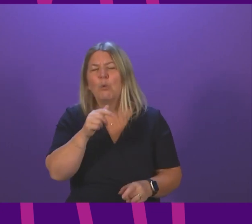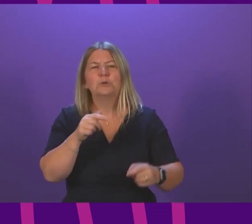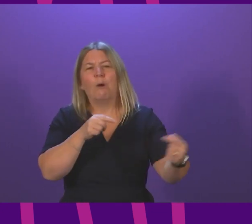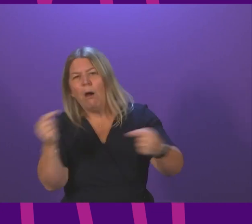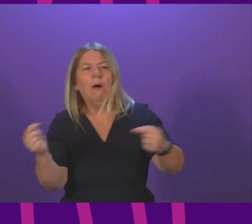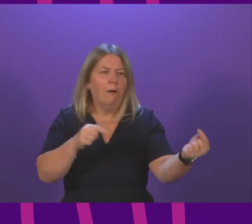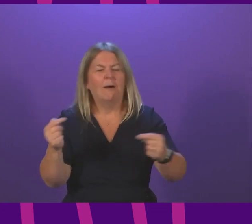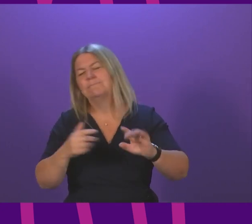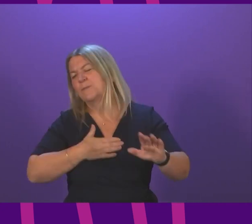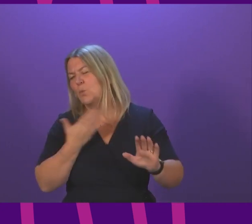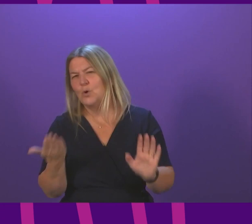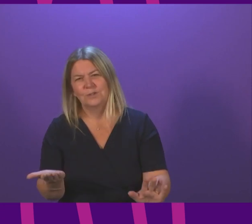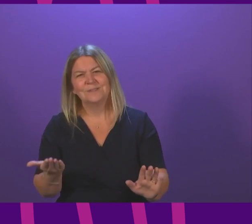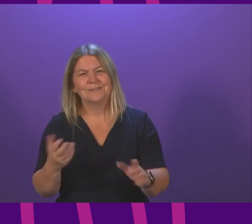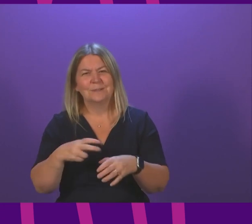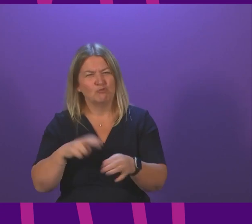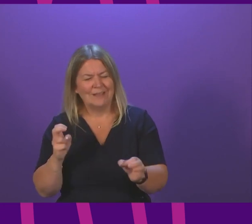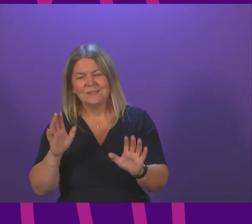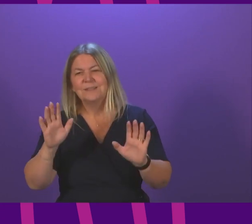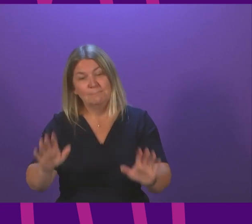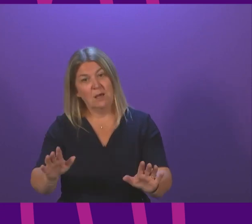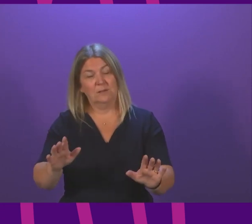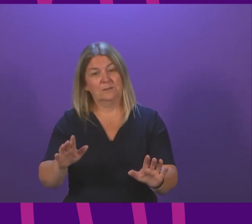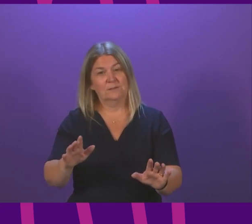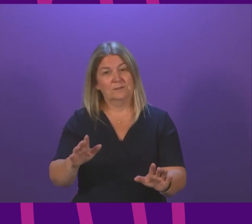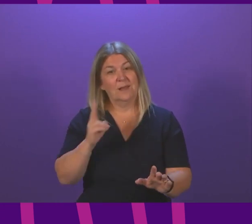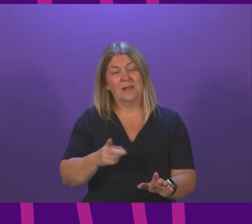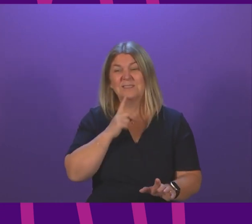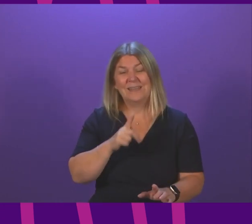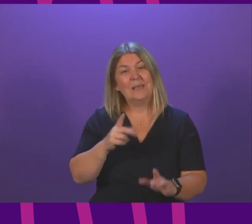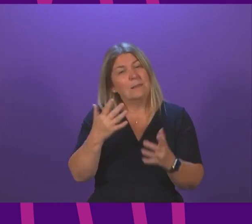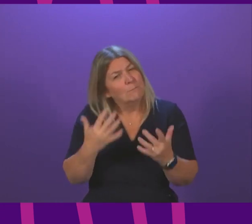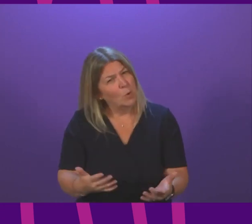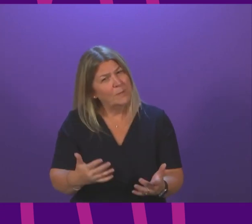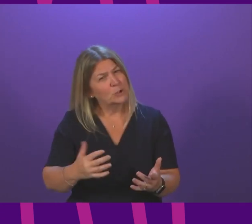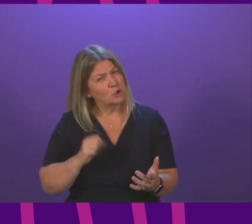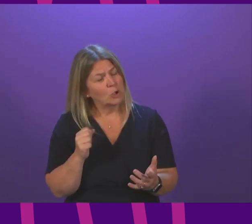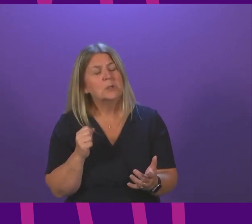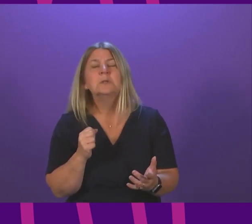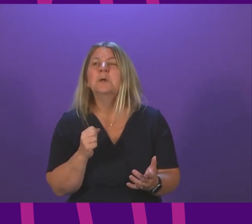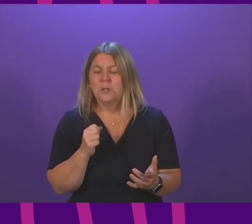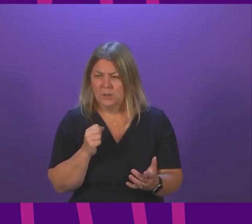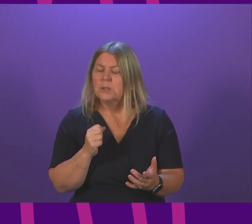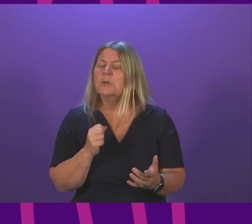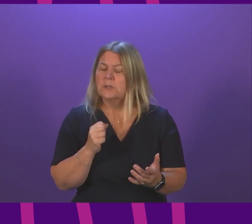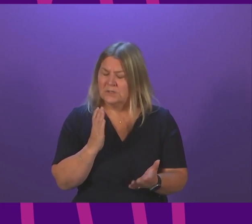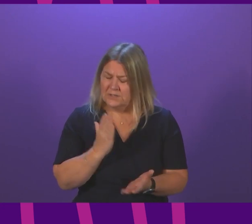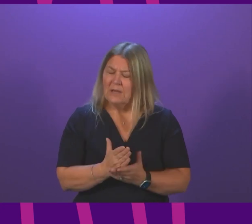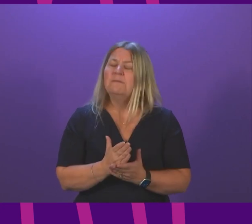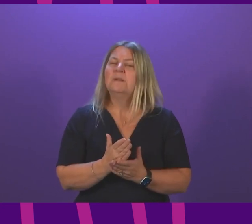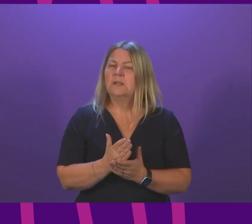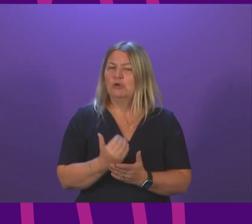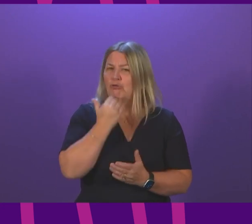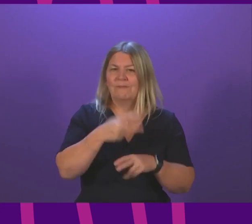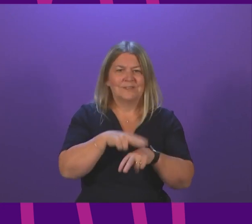that we had earlier on about Brexit but what I would say is we are facing a shortage of labour in this country that is